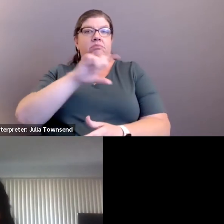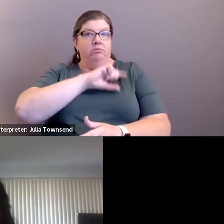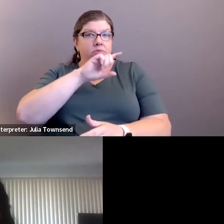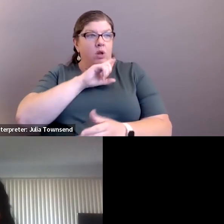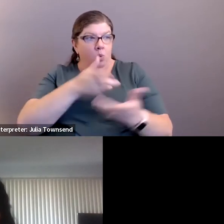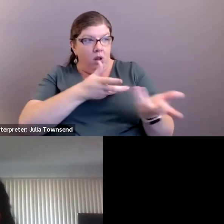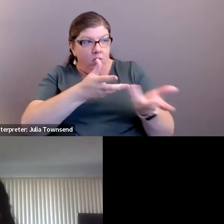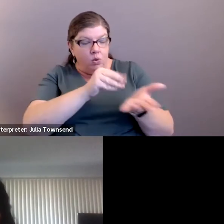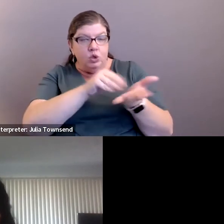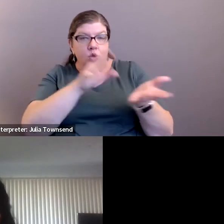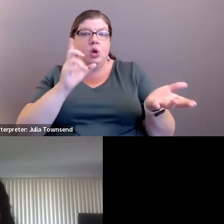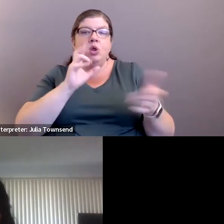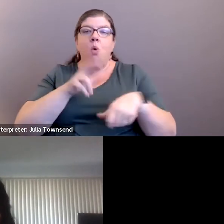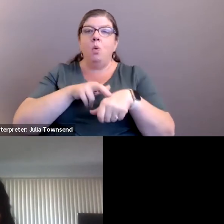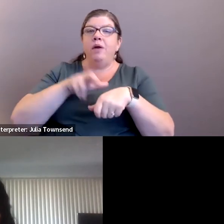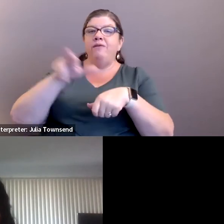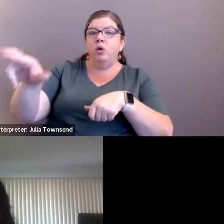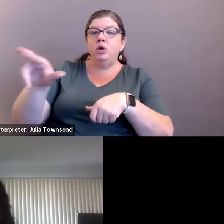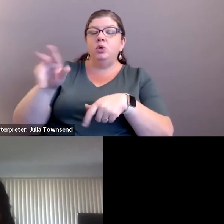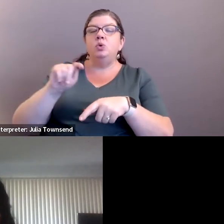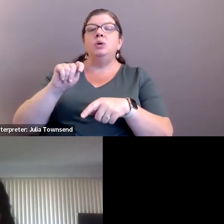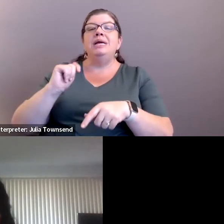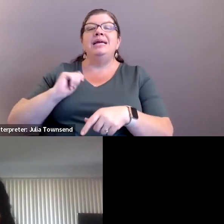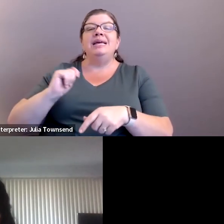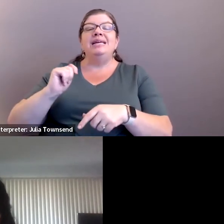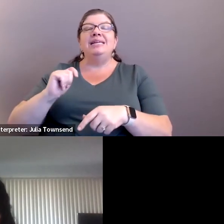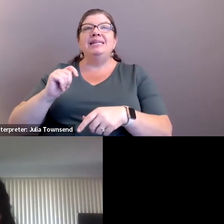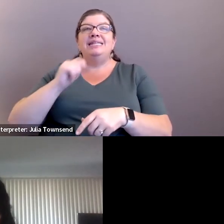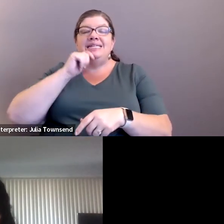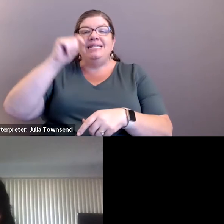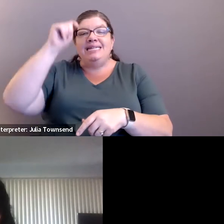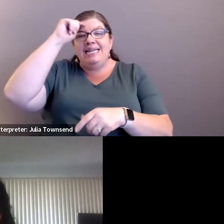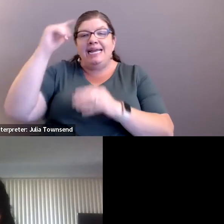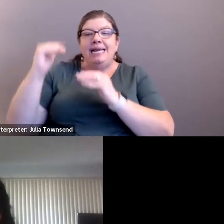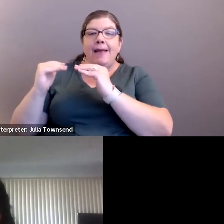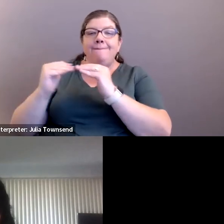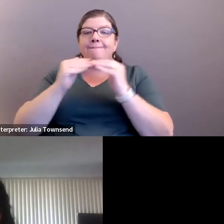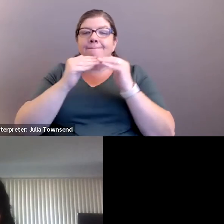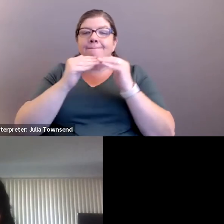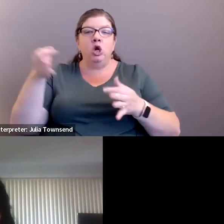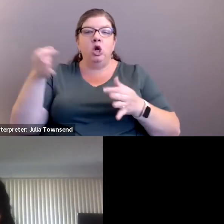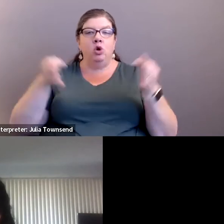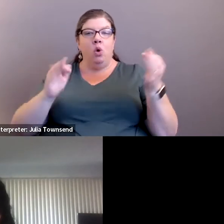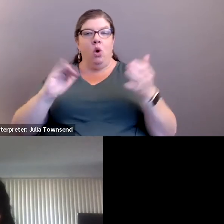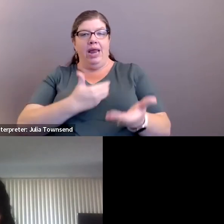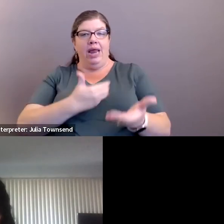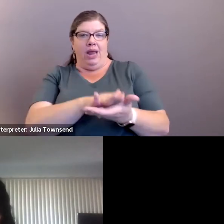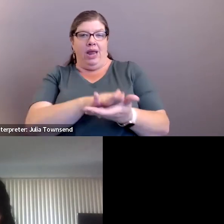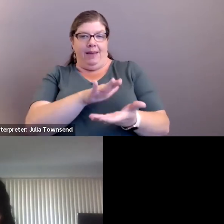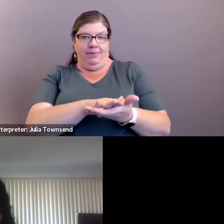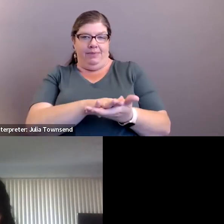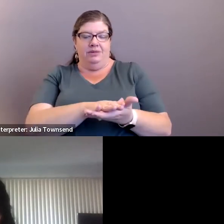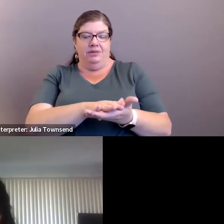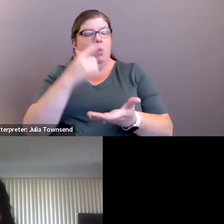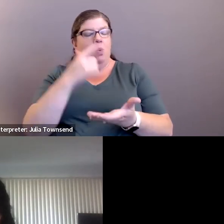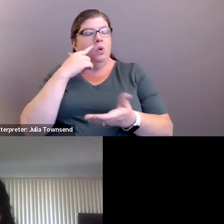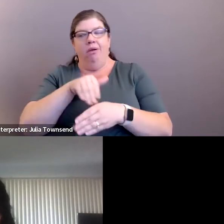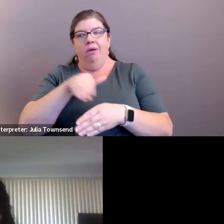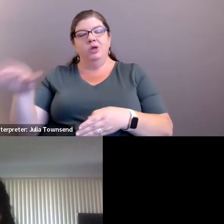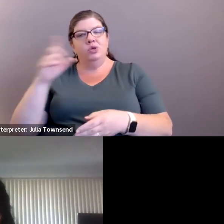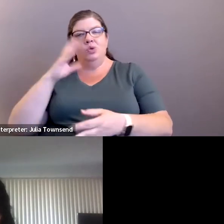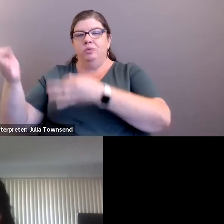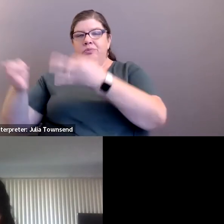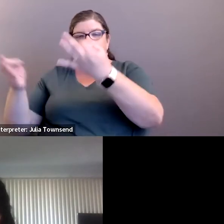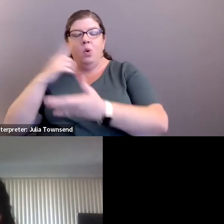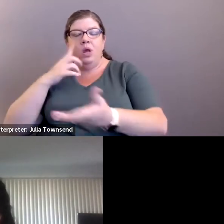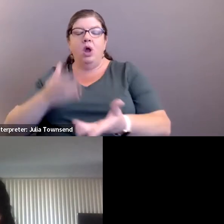students with, that they would be referred to Team Peer Court. We're on our campuses. We're going to handle those. We won't go through a diversion because we also offer supports